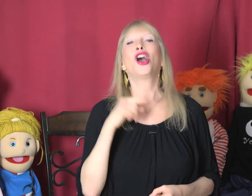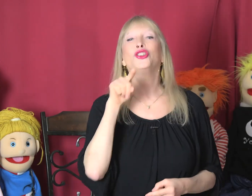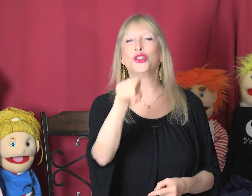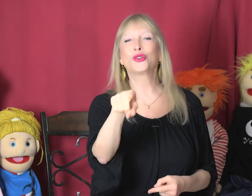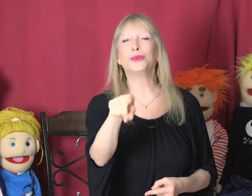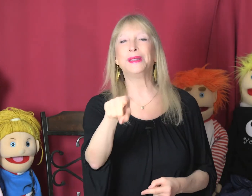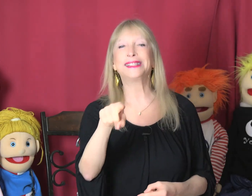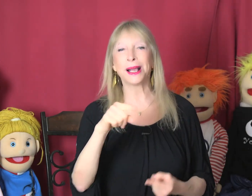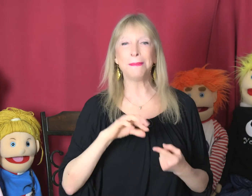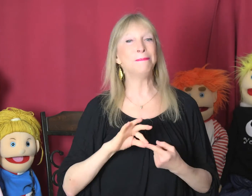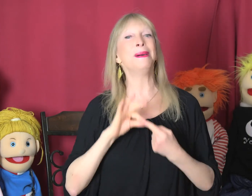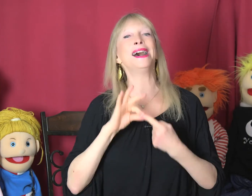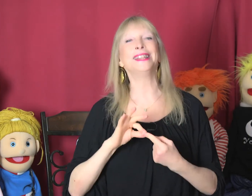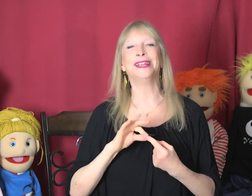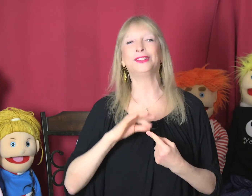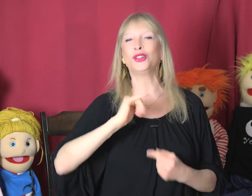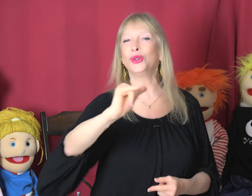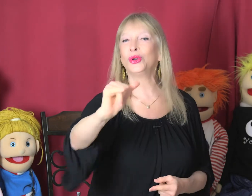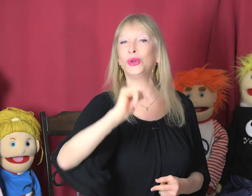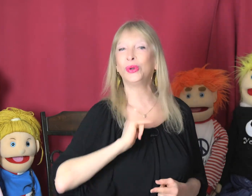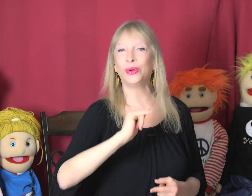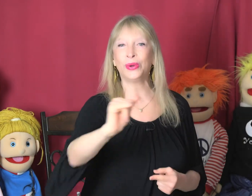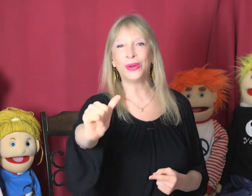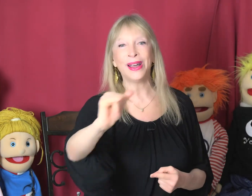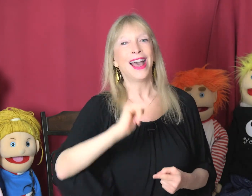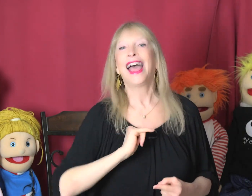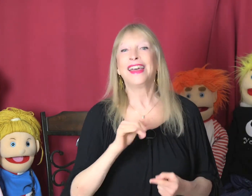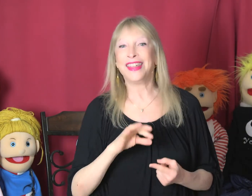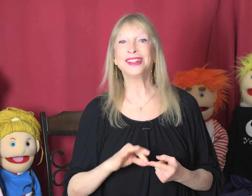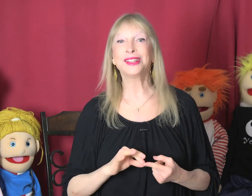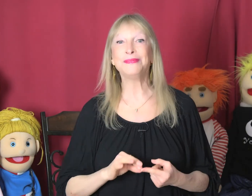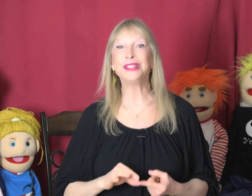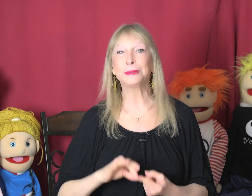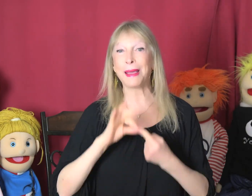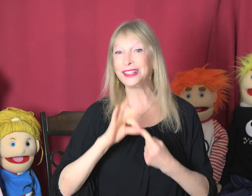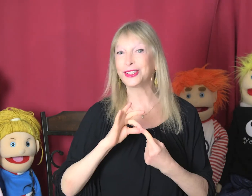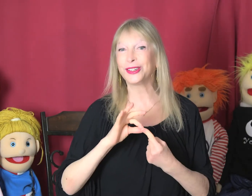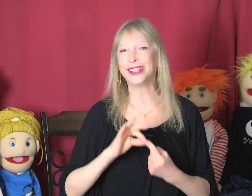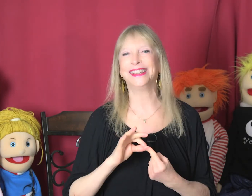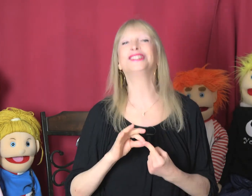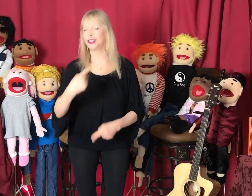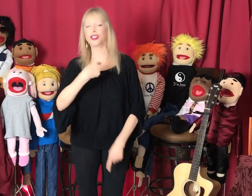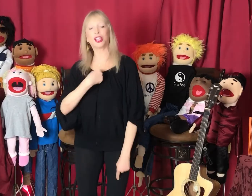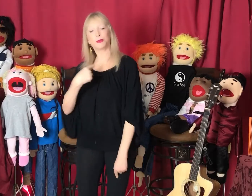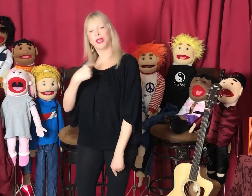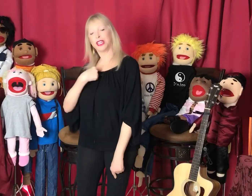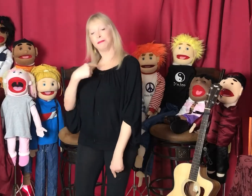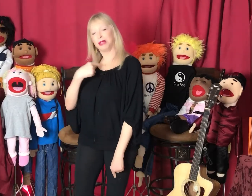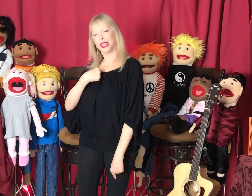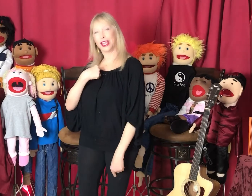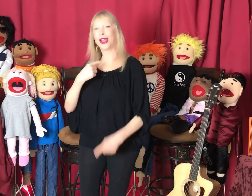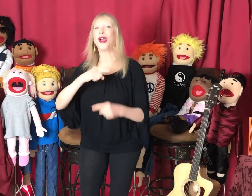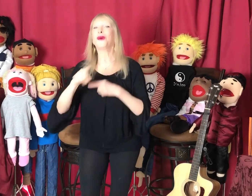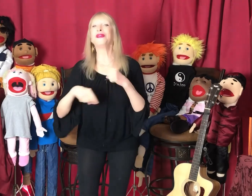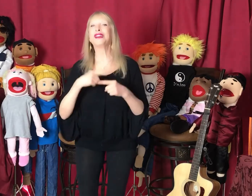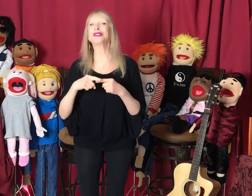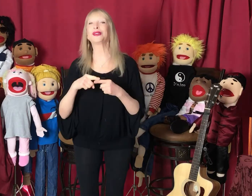You can be somebody too. There's something special in just being me. When there's someone